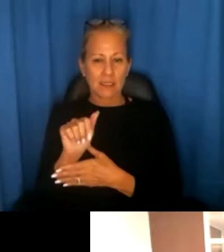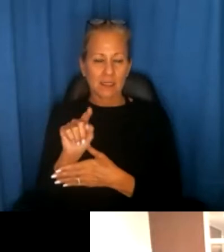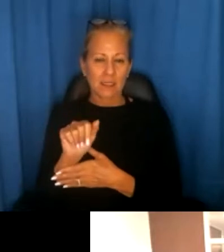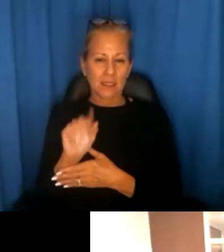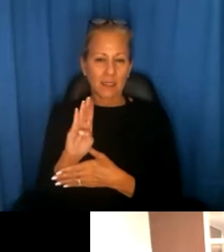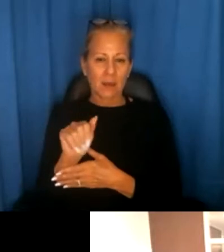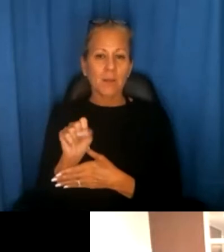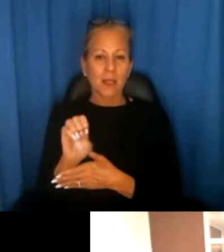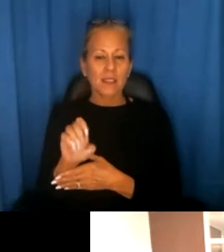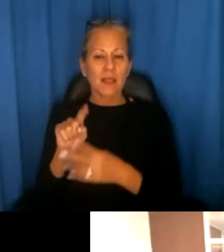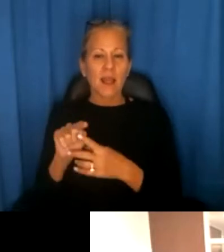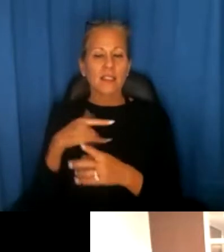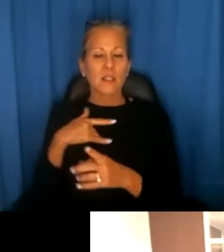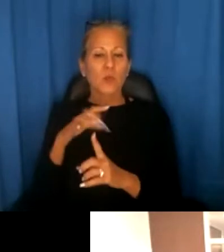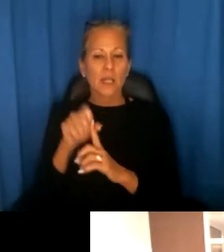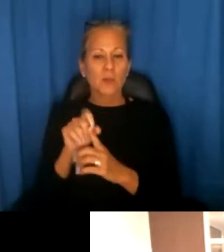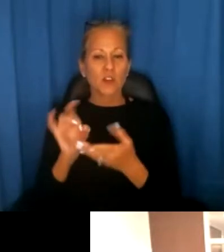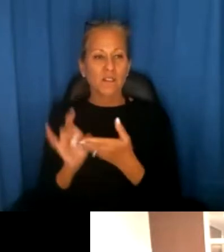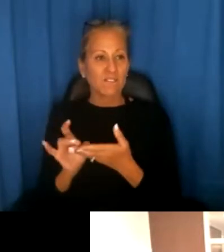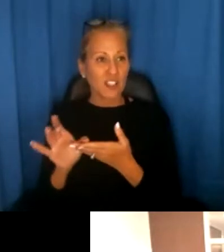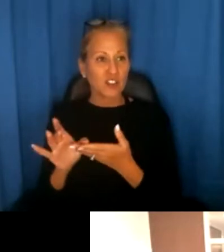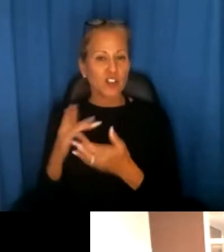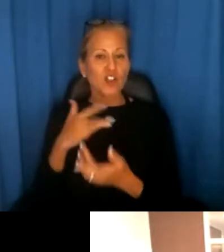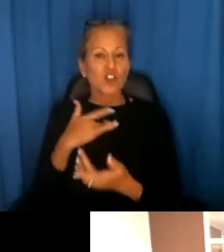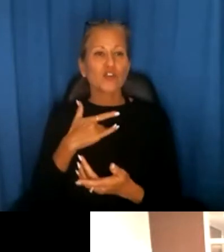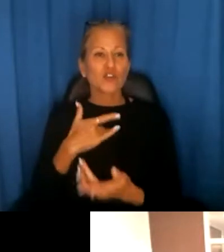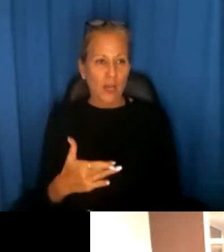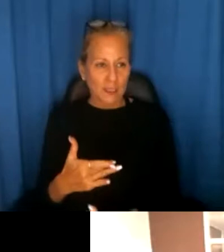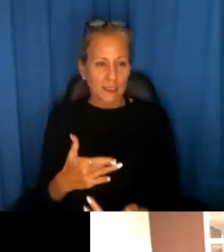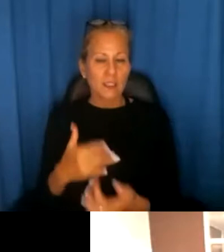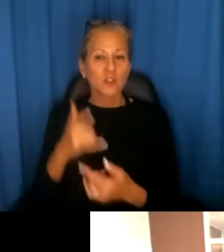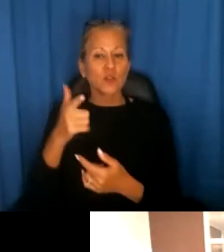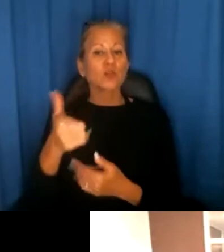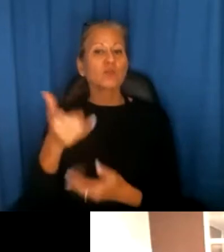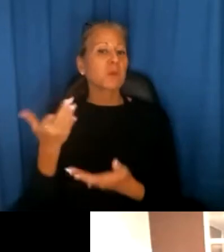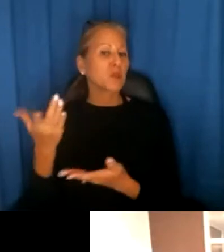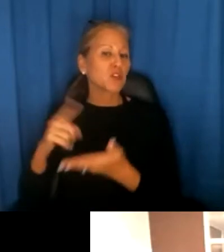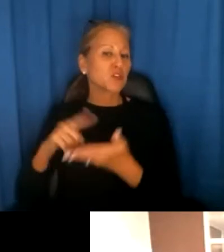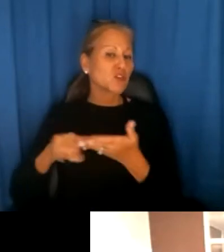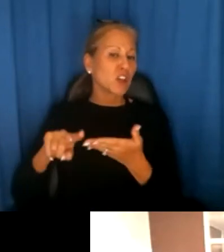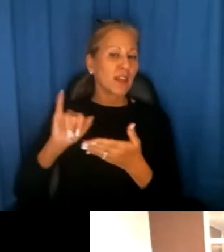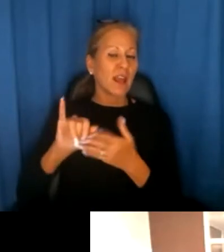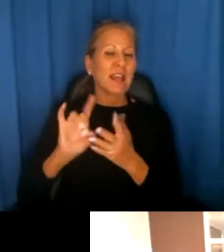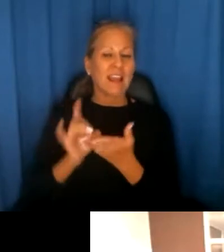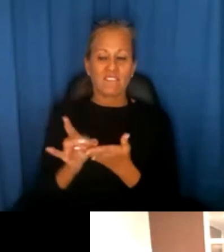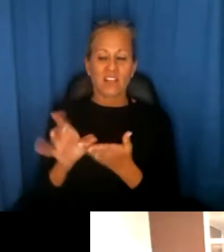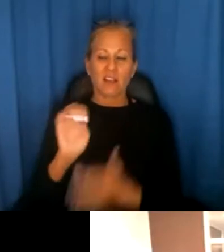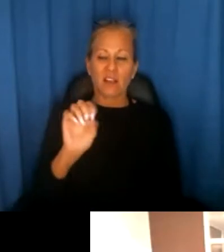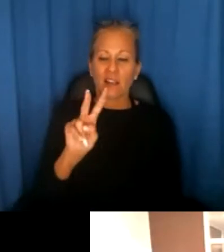that captures eviction trends. And so you might want to check out the Evictions Lab